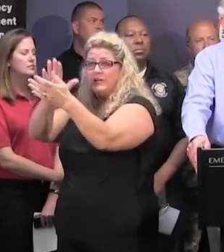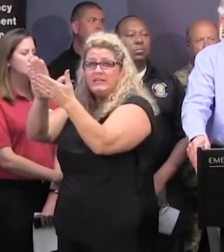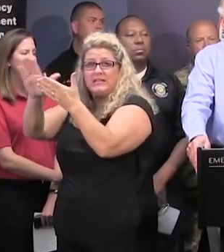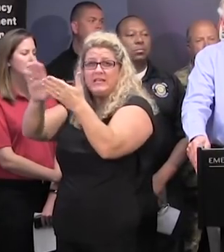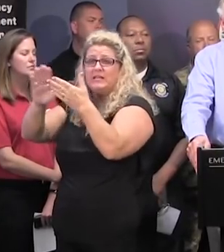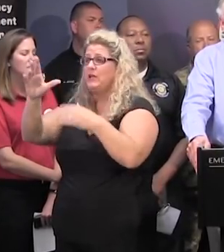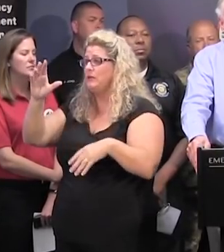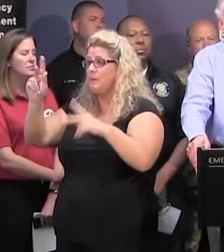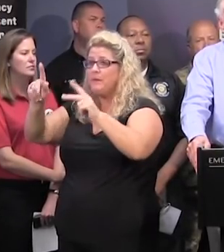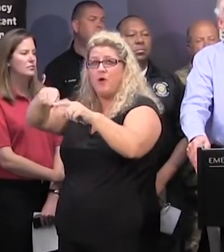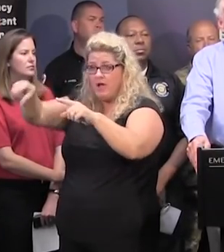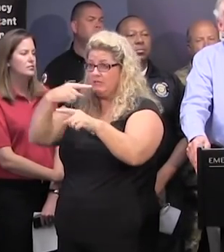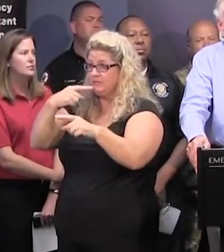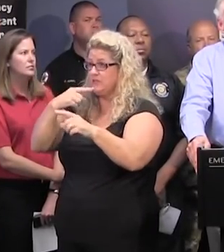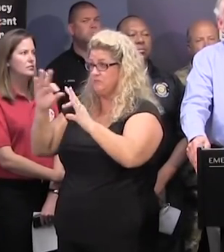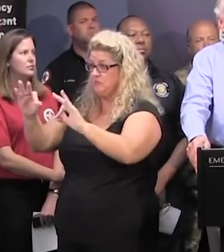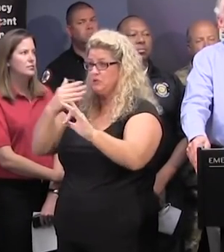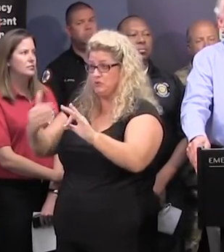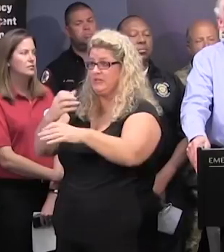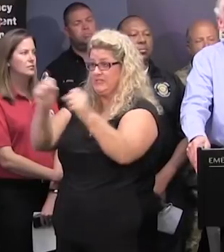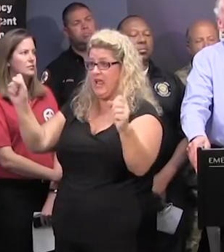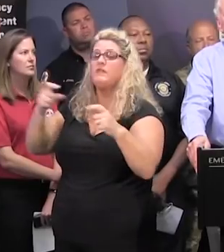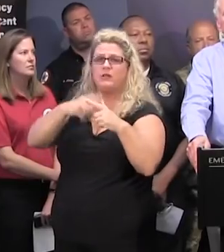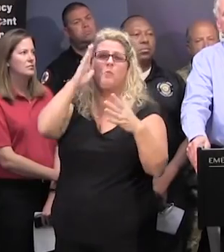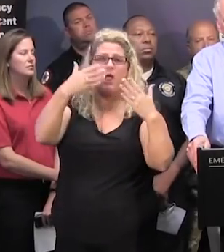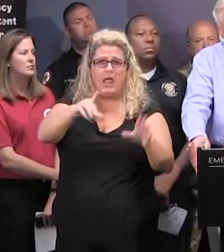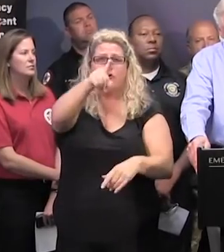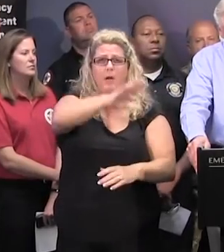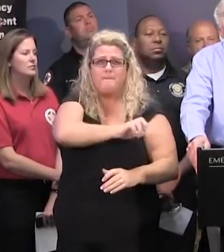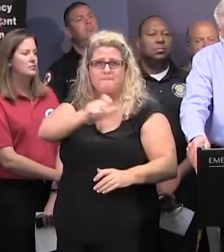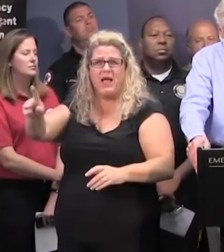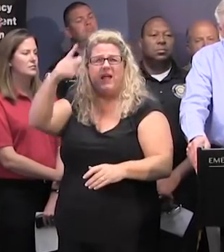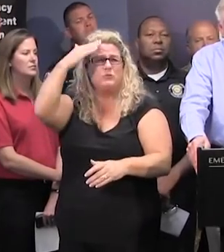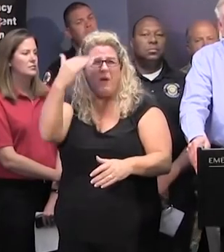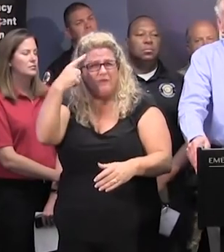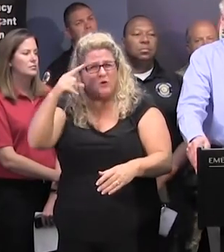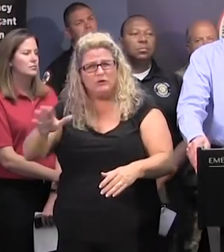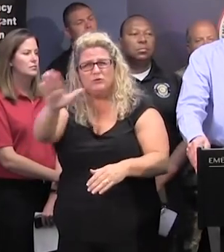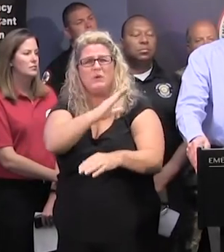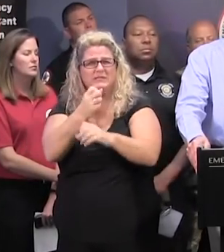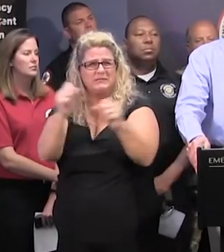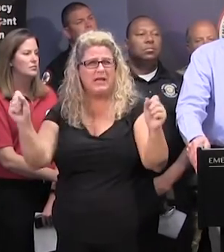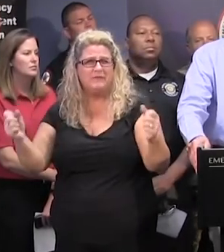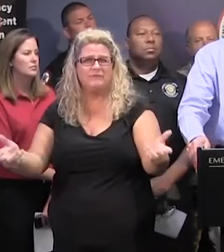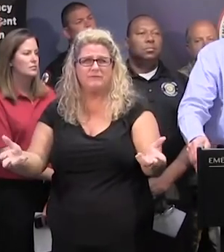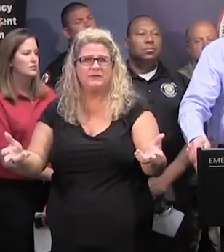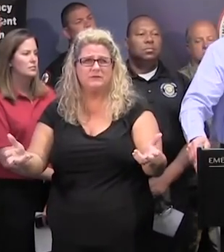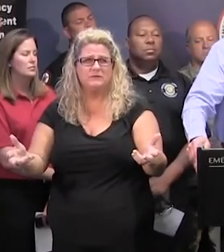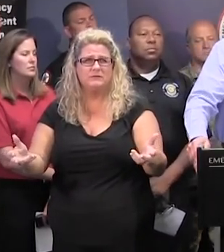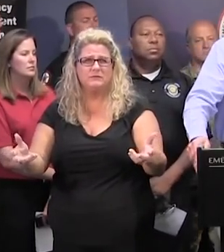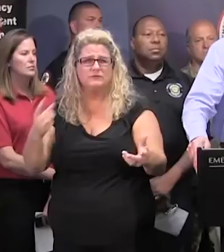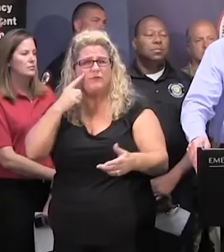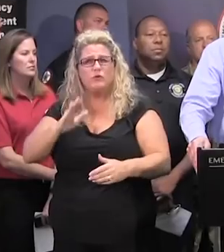please, obey their instructions because they are giving them for your safety. And, finally, I'll say this. We are